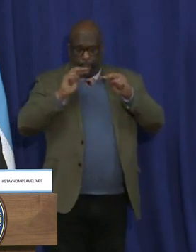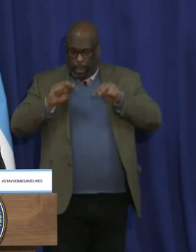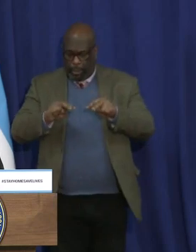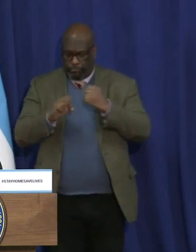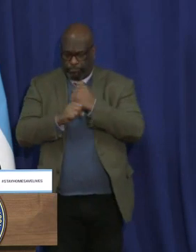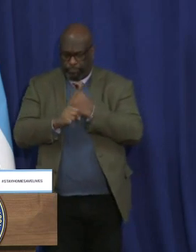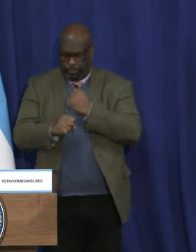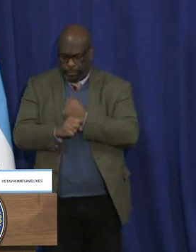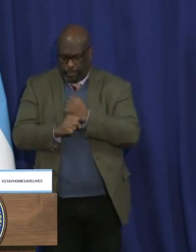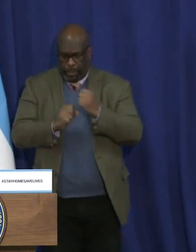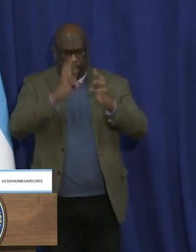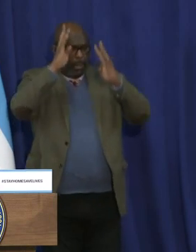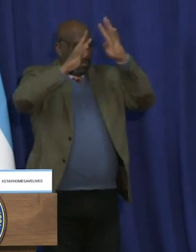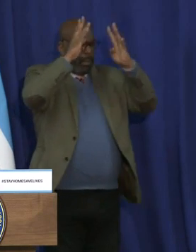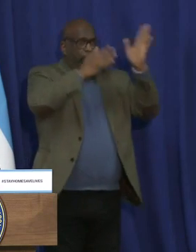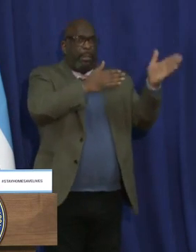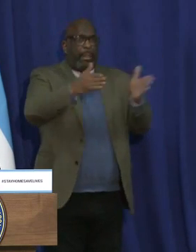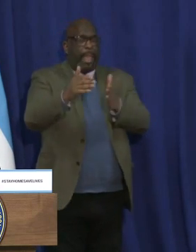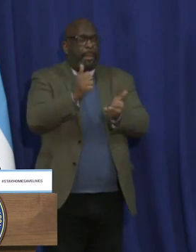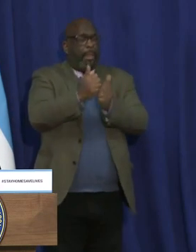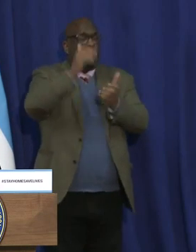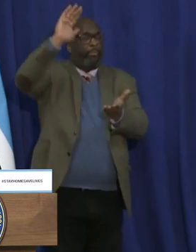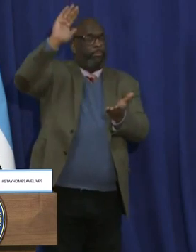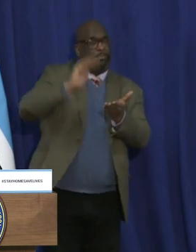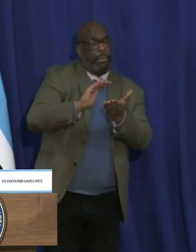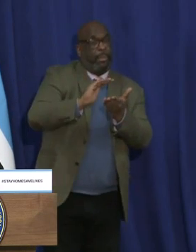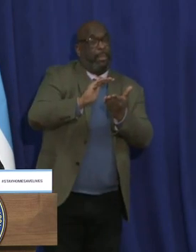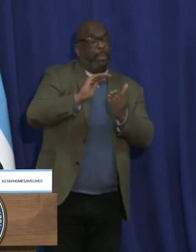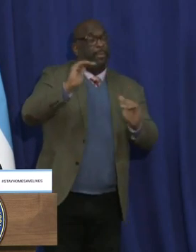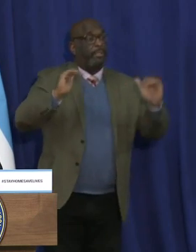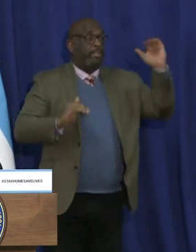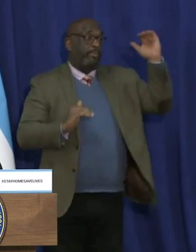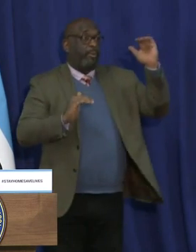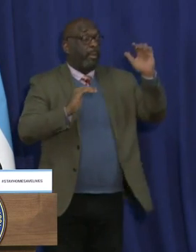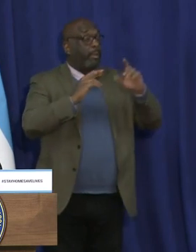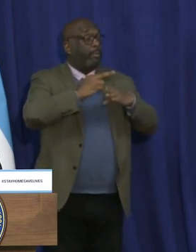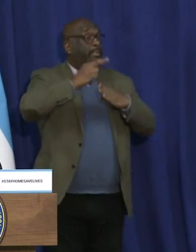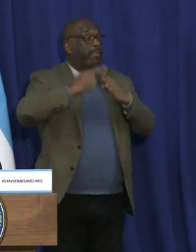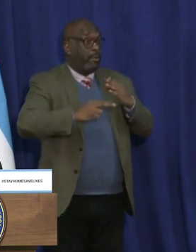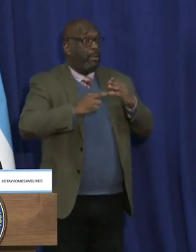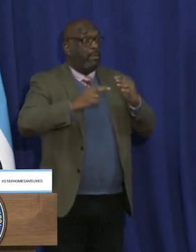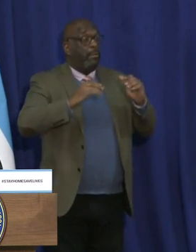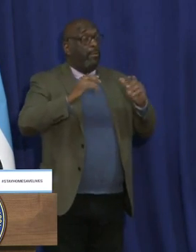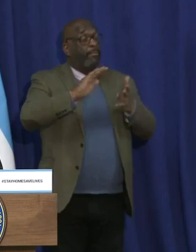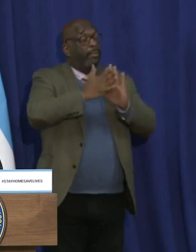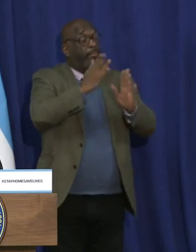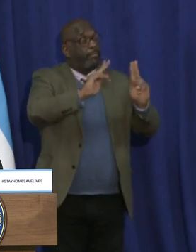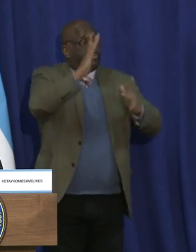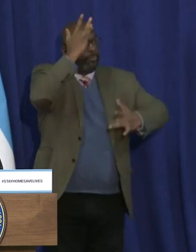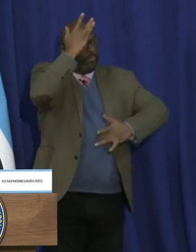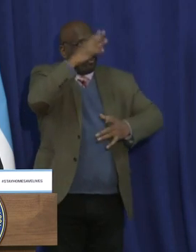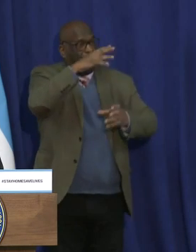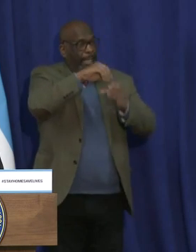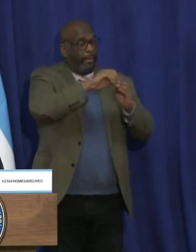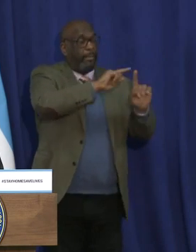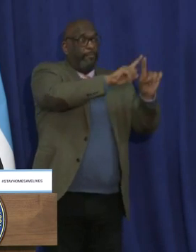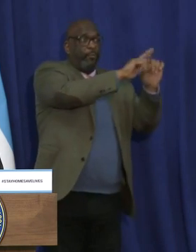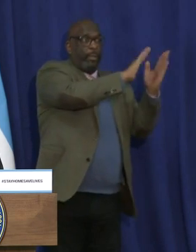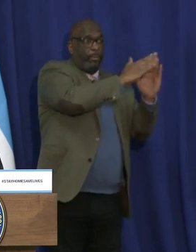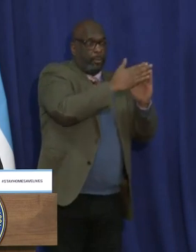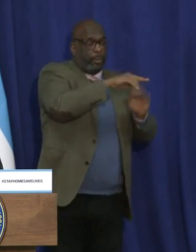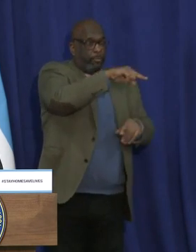hyper-local strategy to mitigate the disparate outcomes in our communities, ramping up our communications,